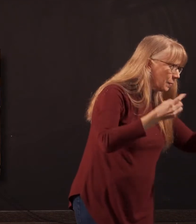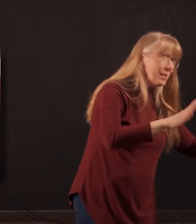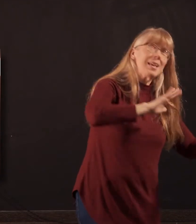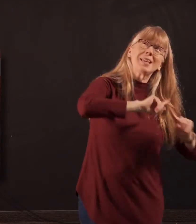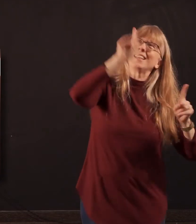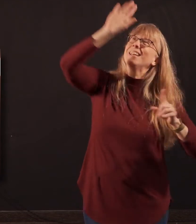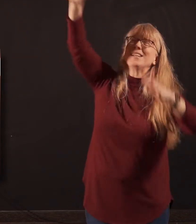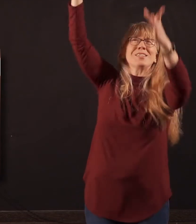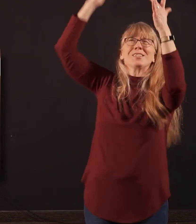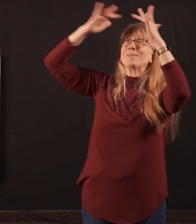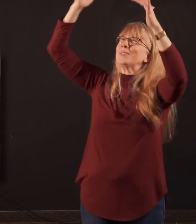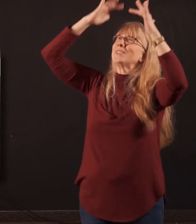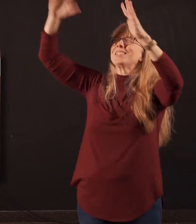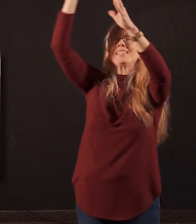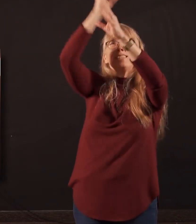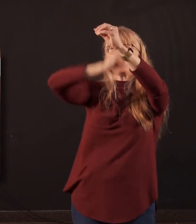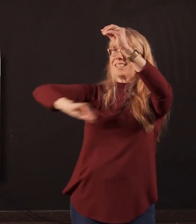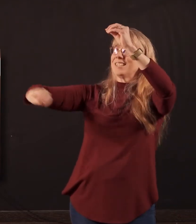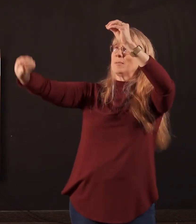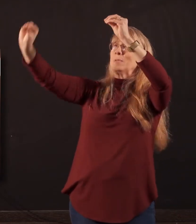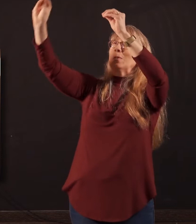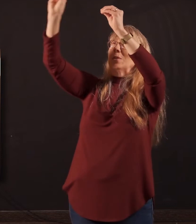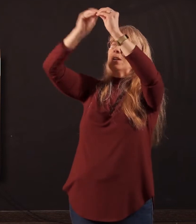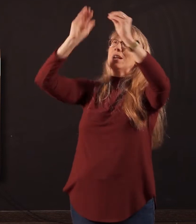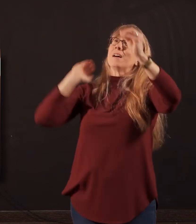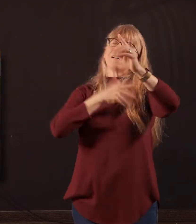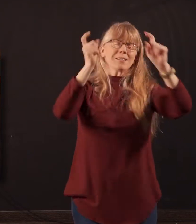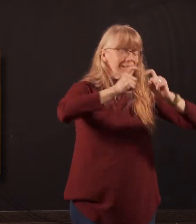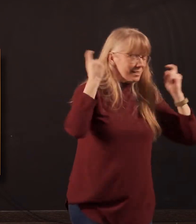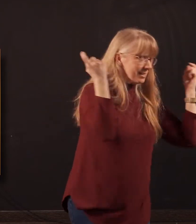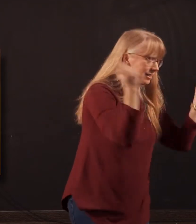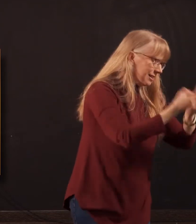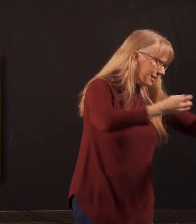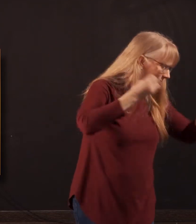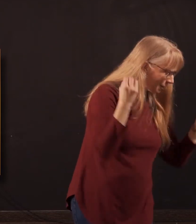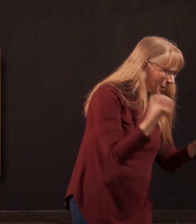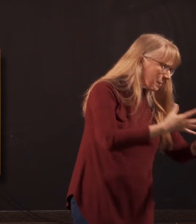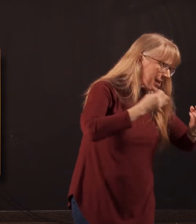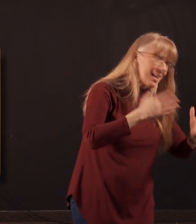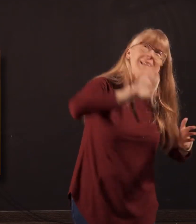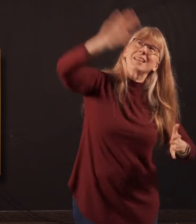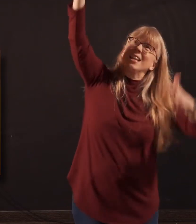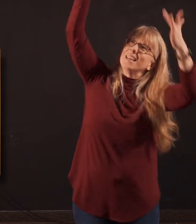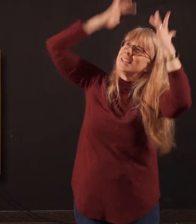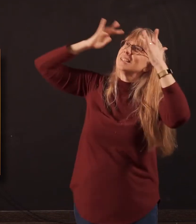many His mercy is more Our sins, they are many His